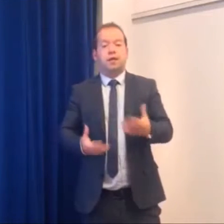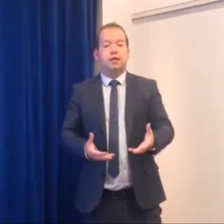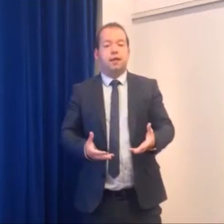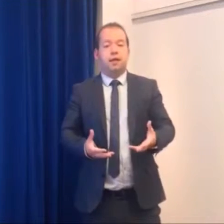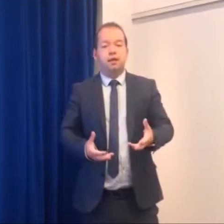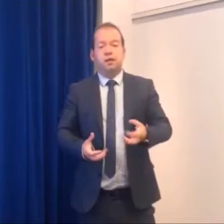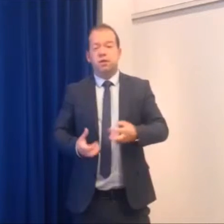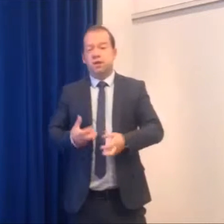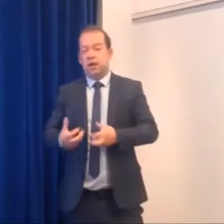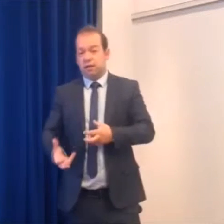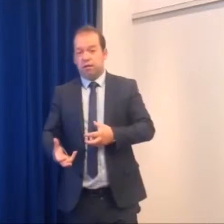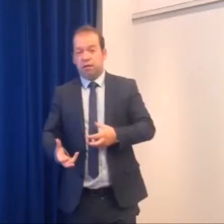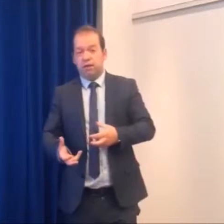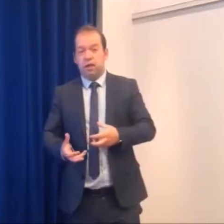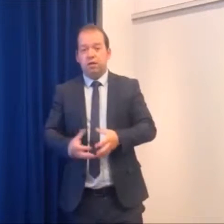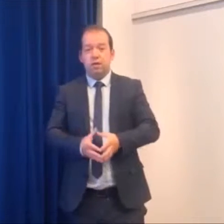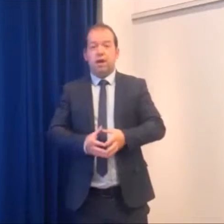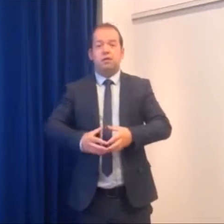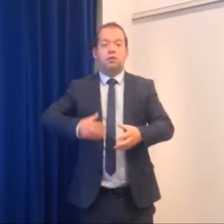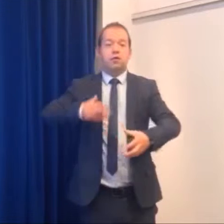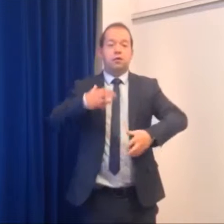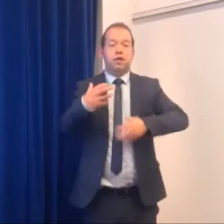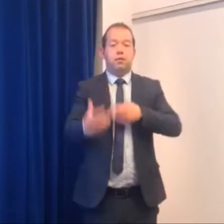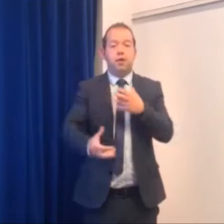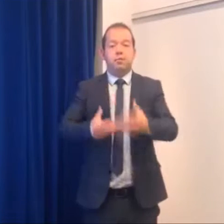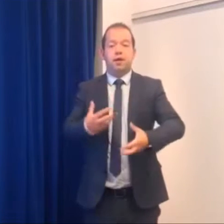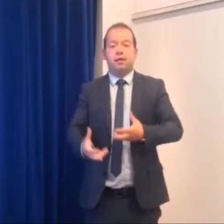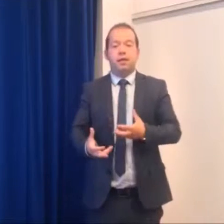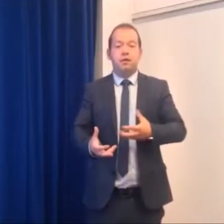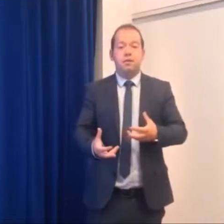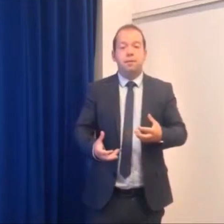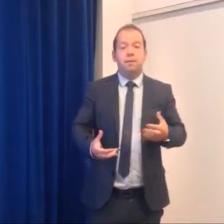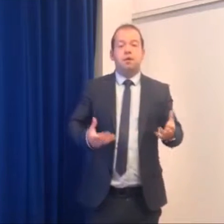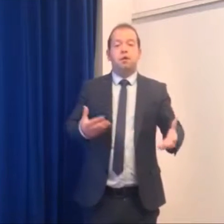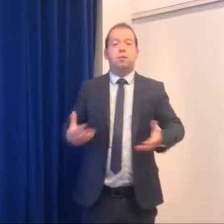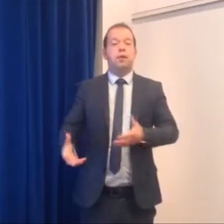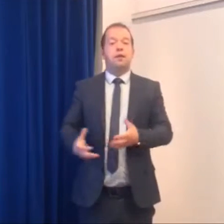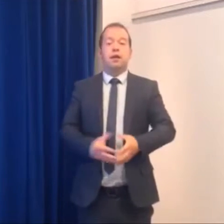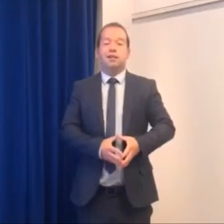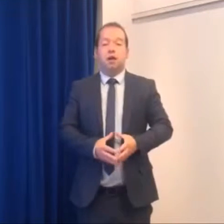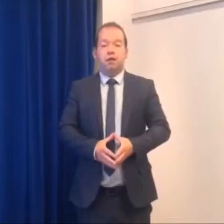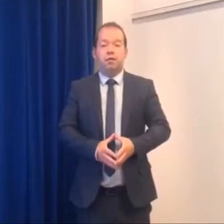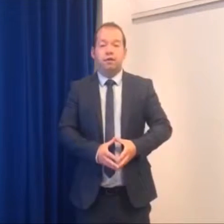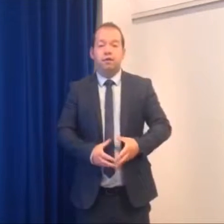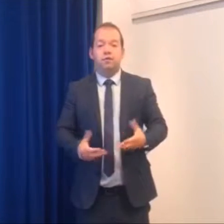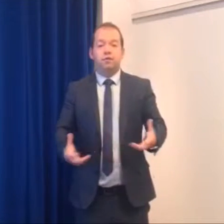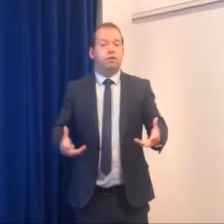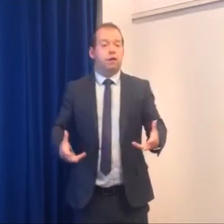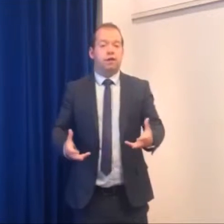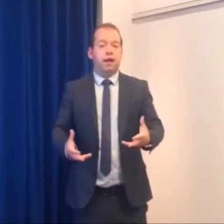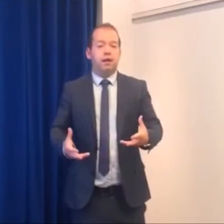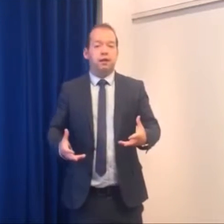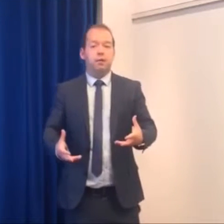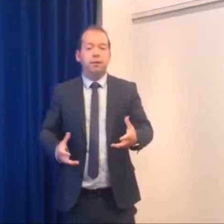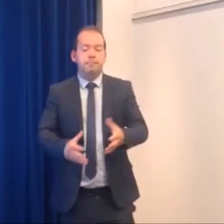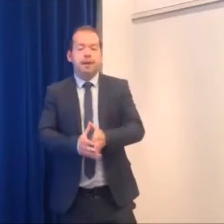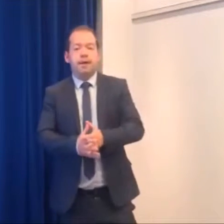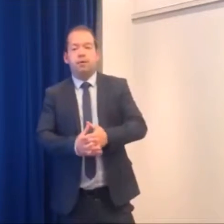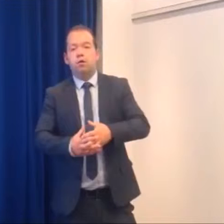that day it's obviously kind of the first day on the vaginal you're just getting your kids practice out you're building the guy's confidence stuff like that you know and going